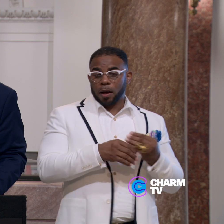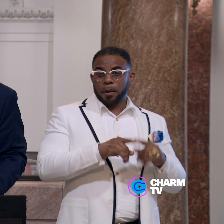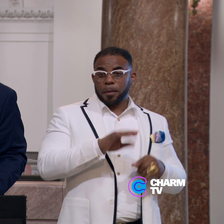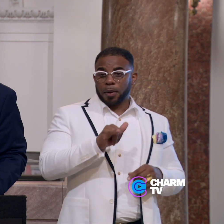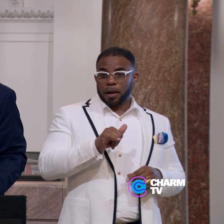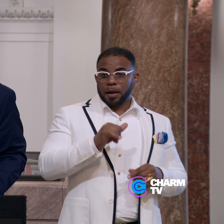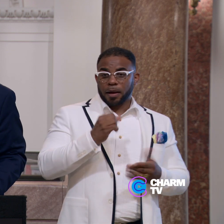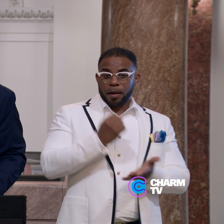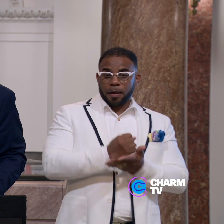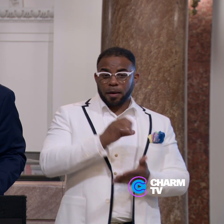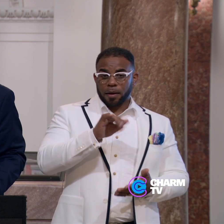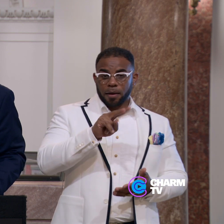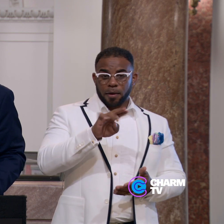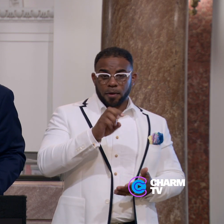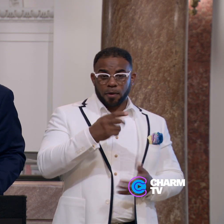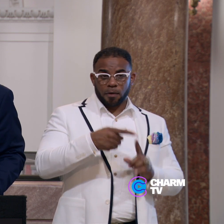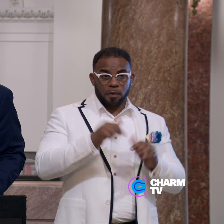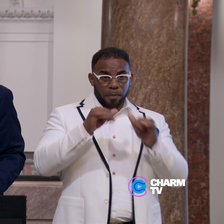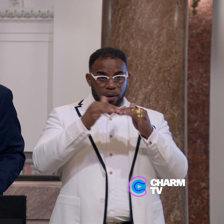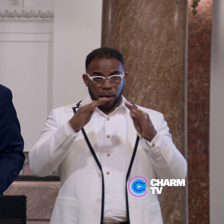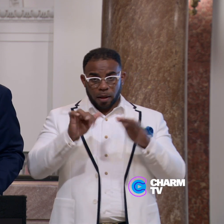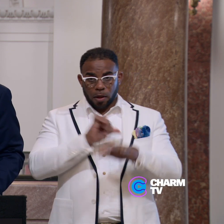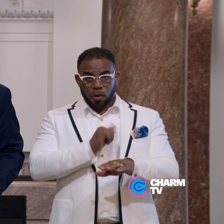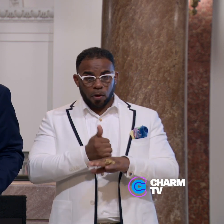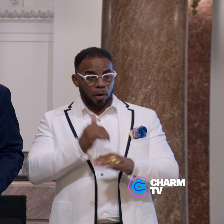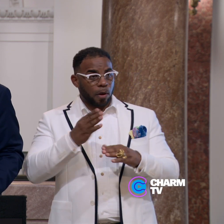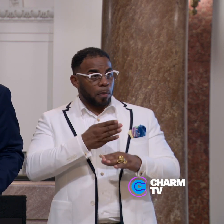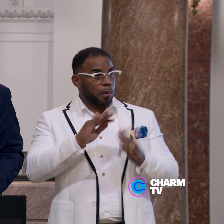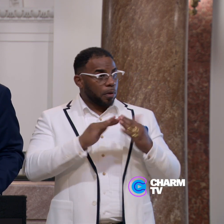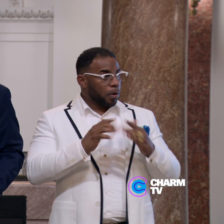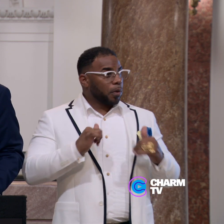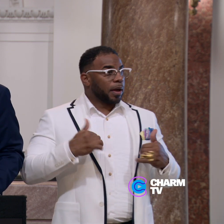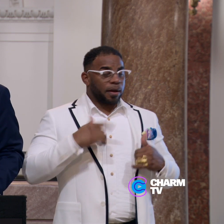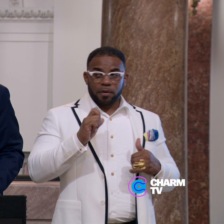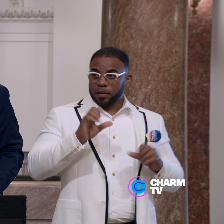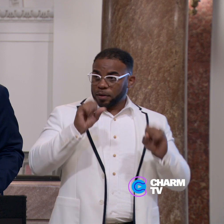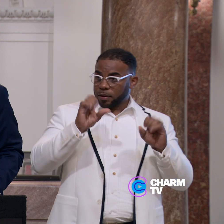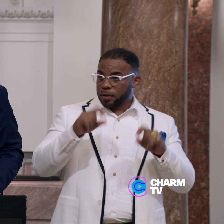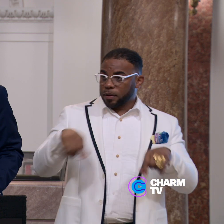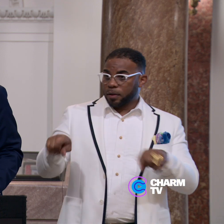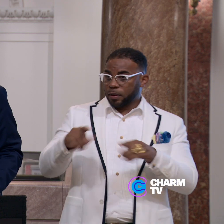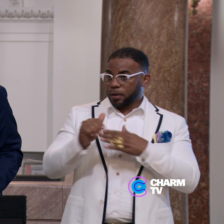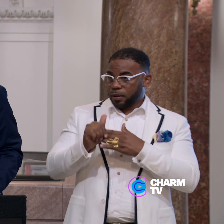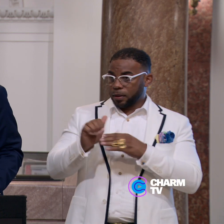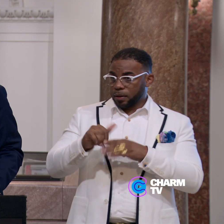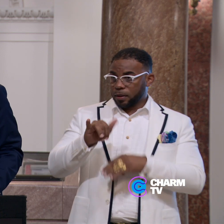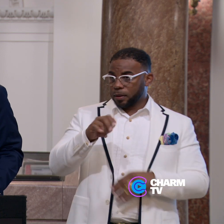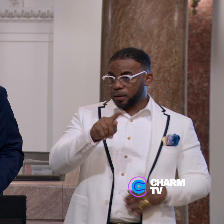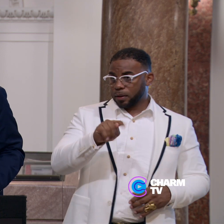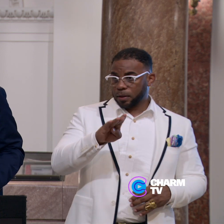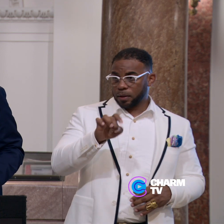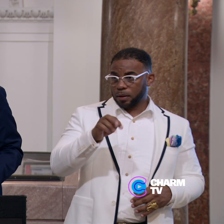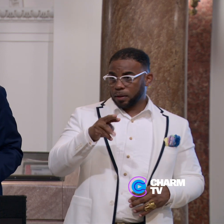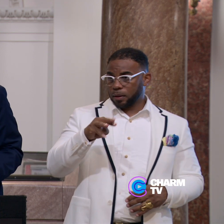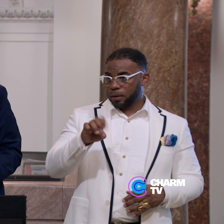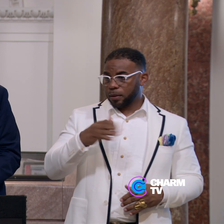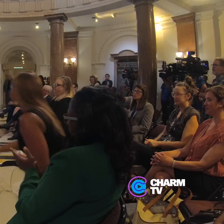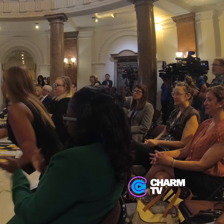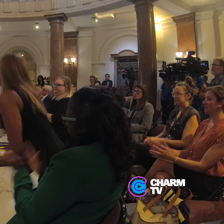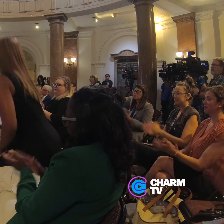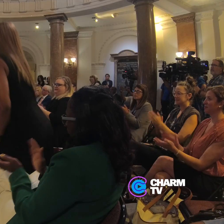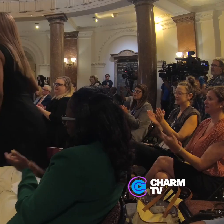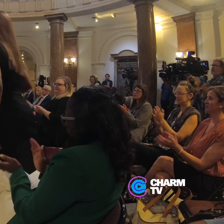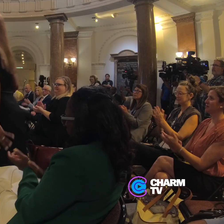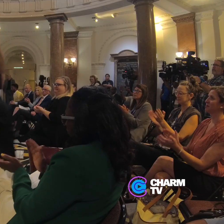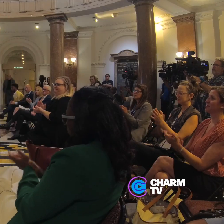a voucher from the Housing Authority of Baltimore City. And we have such a fantastic leader in Janet Abrahams. Please, please come up.